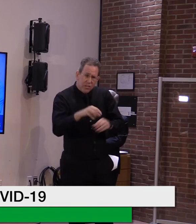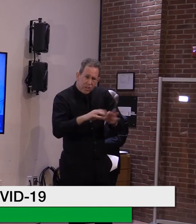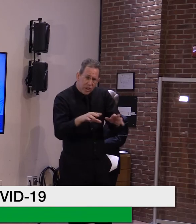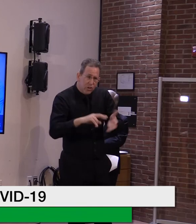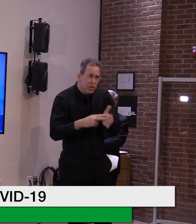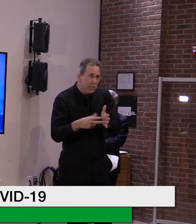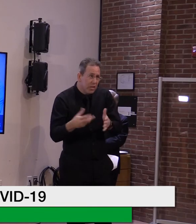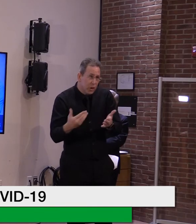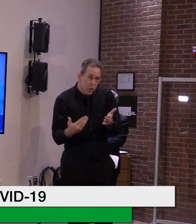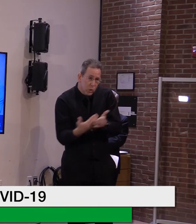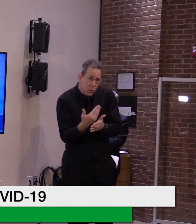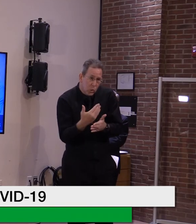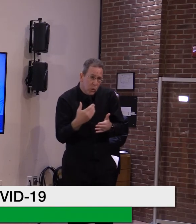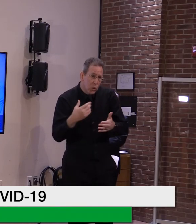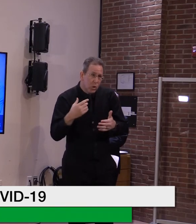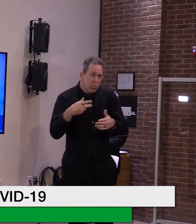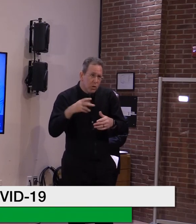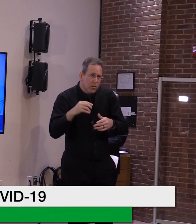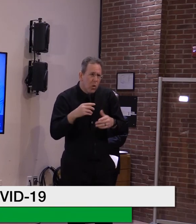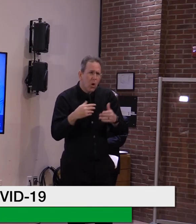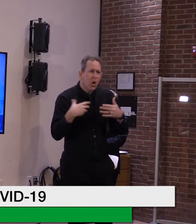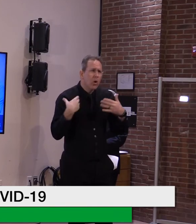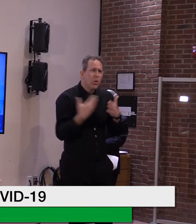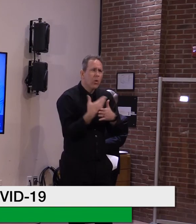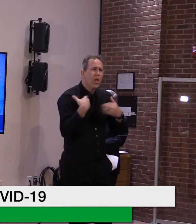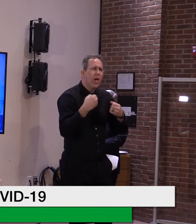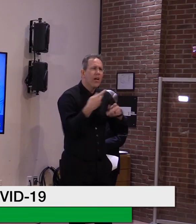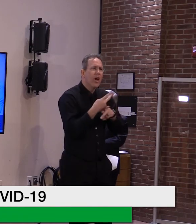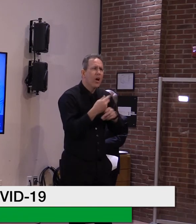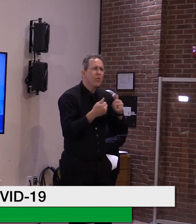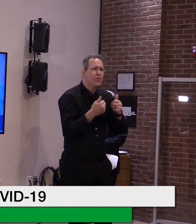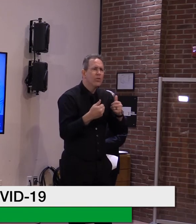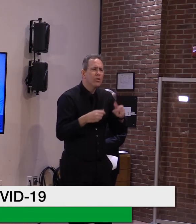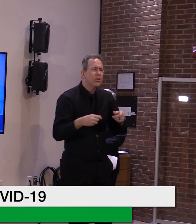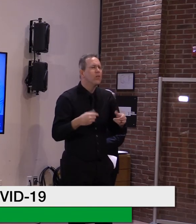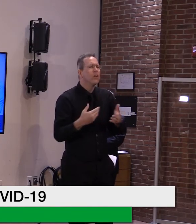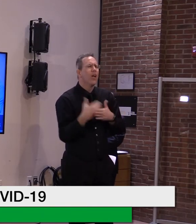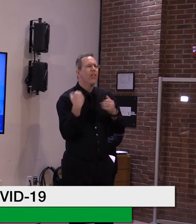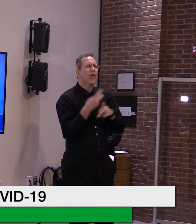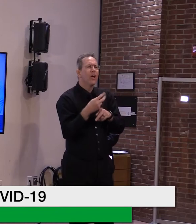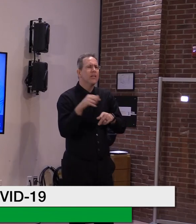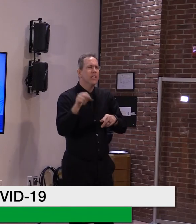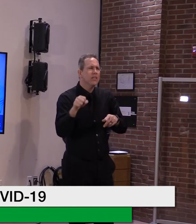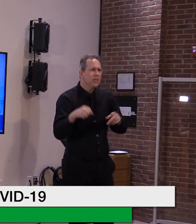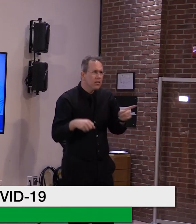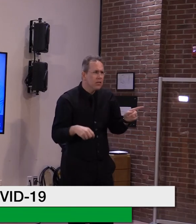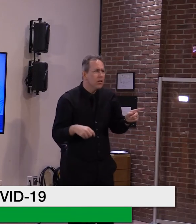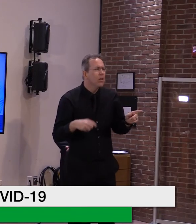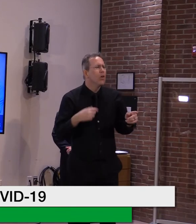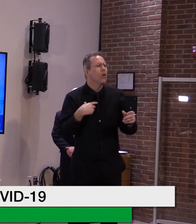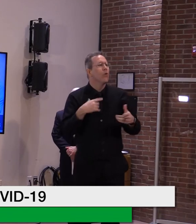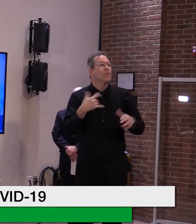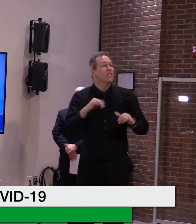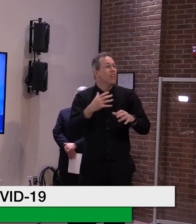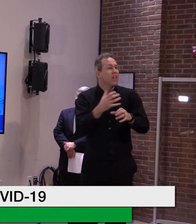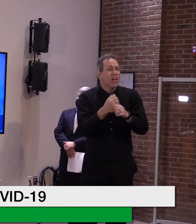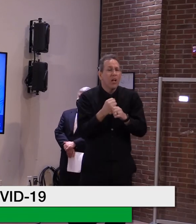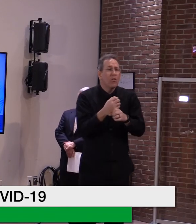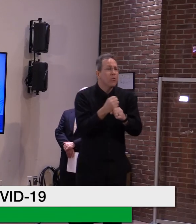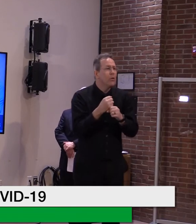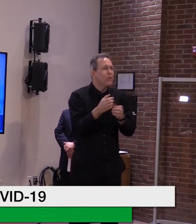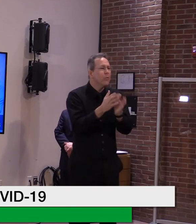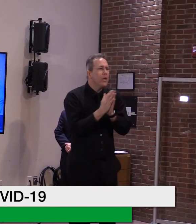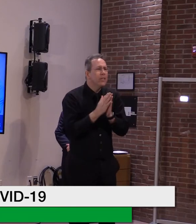And I believe we still get requests for allocations from all of our partners in the health care system